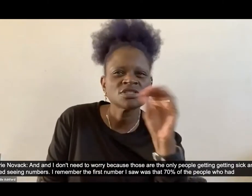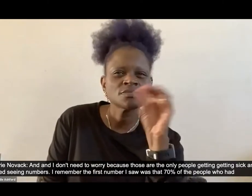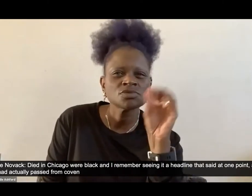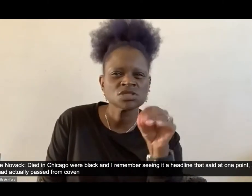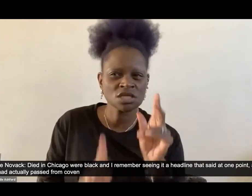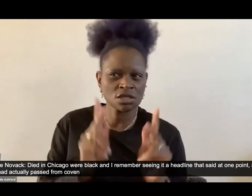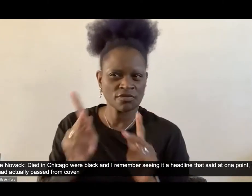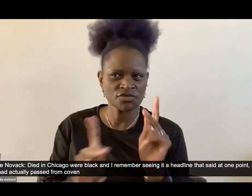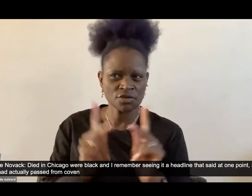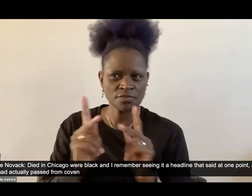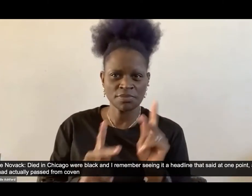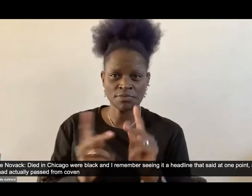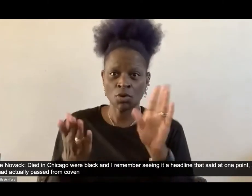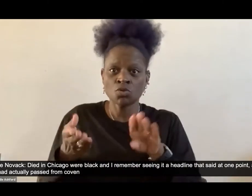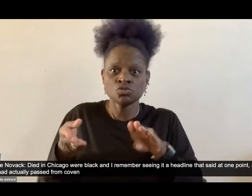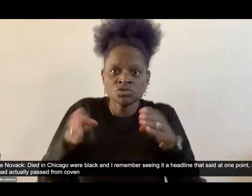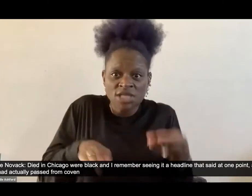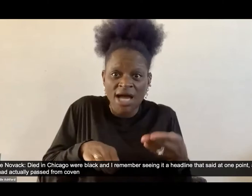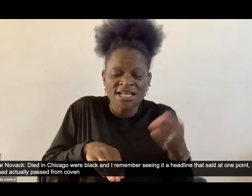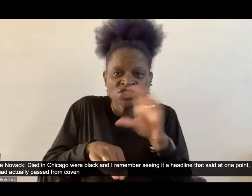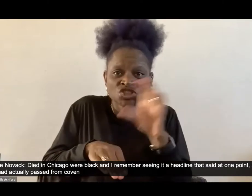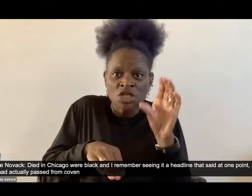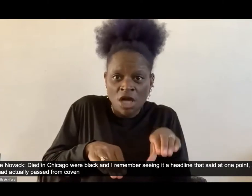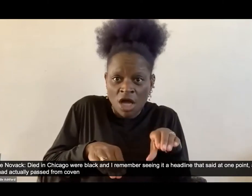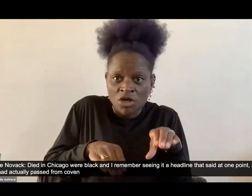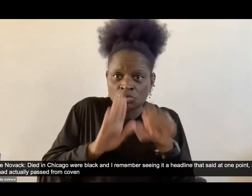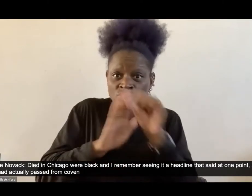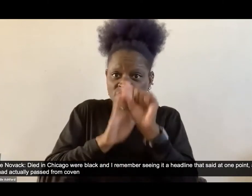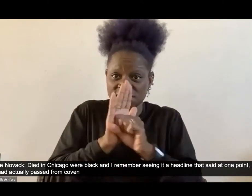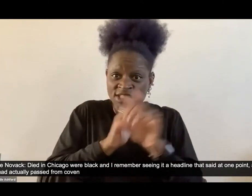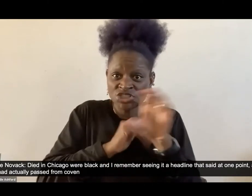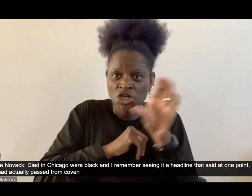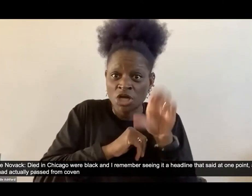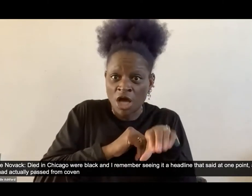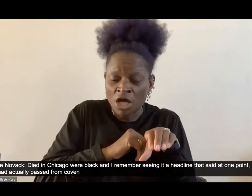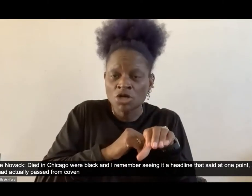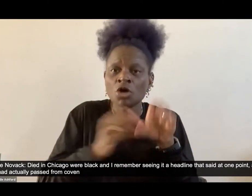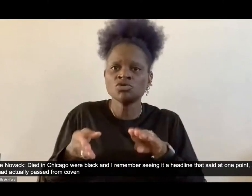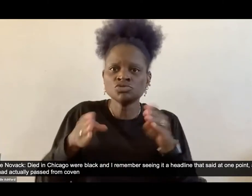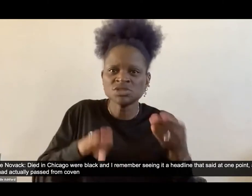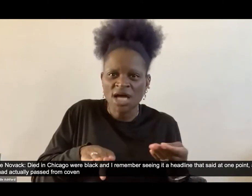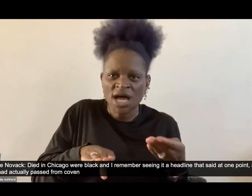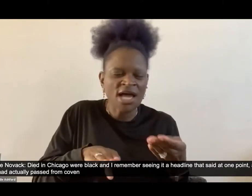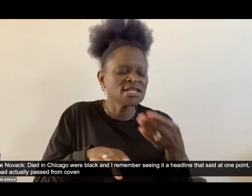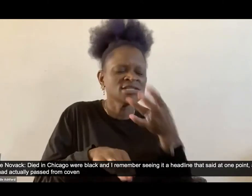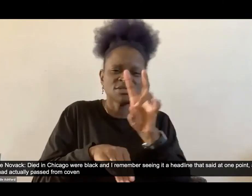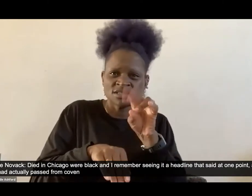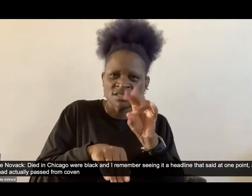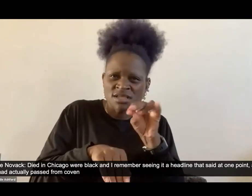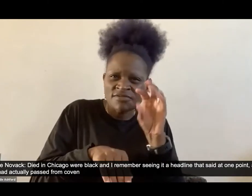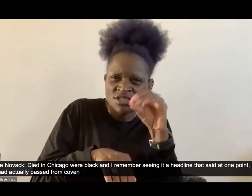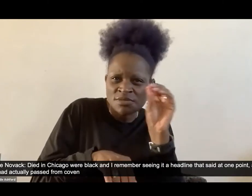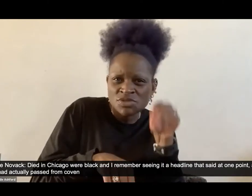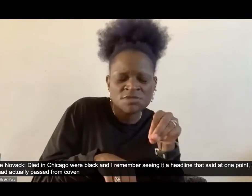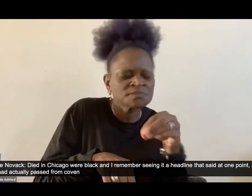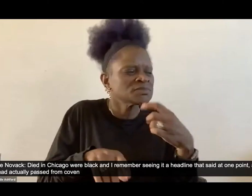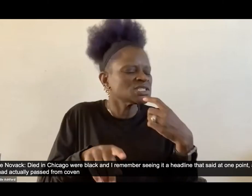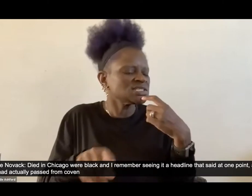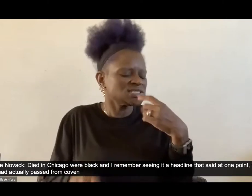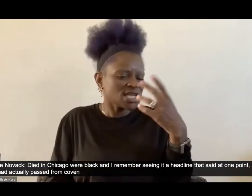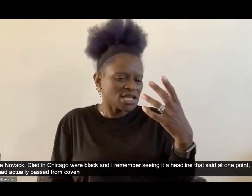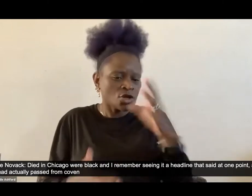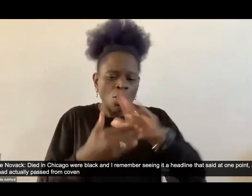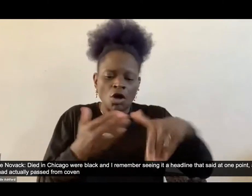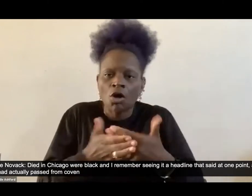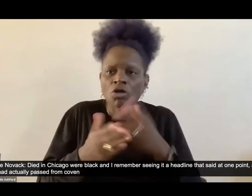um, died in Chicago were Black. And, I remember seeing a headline that said, at one point, all of